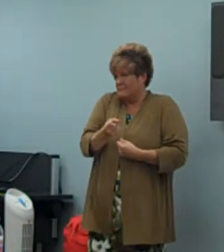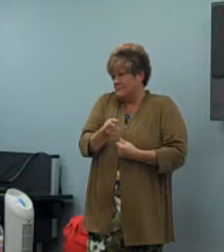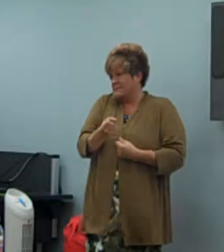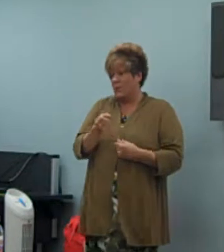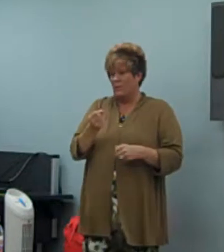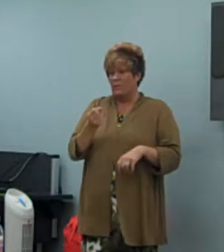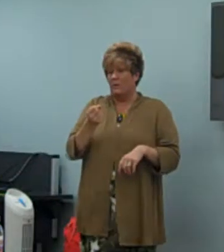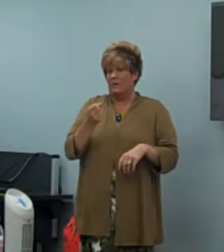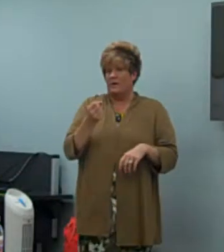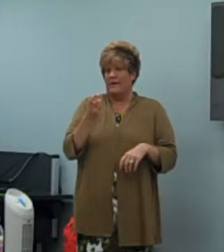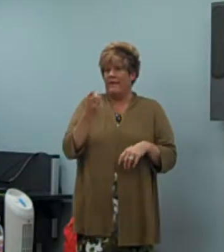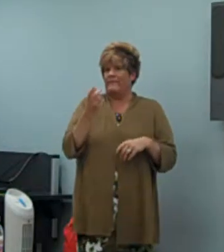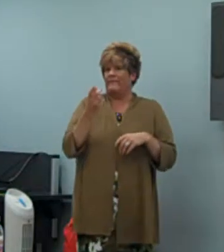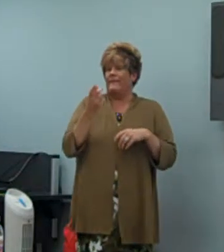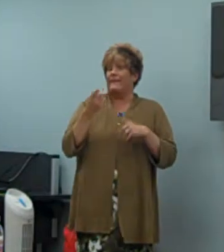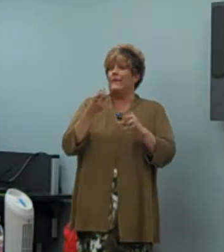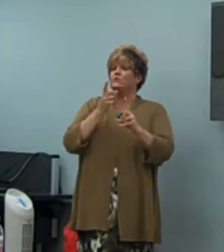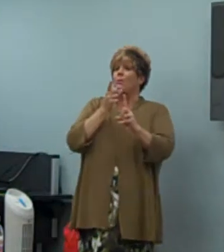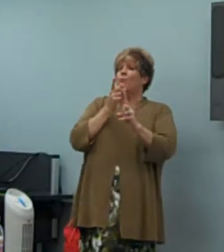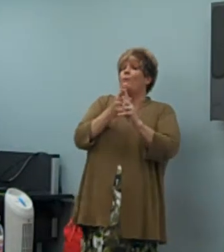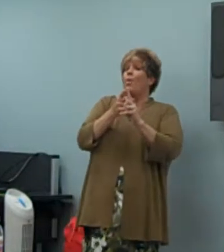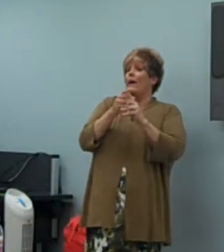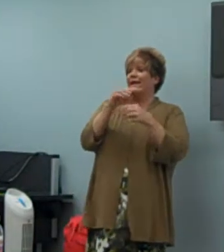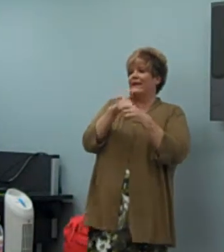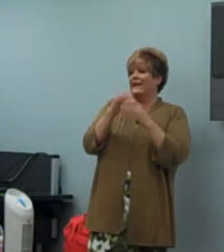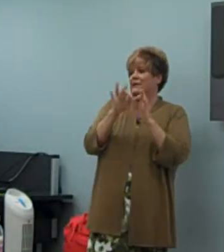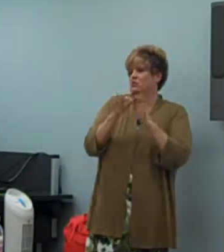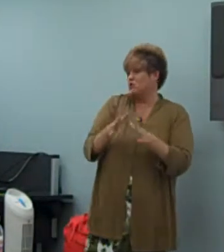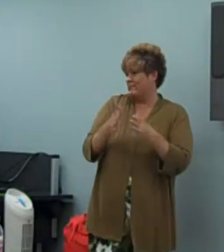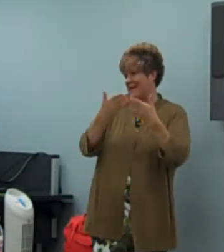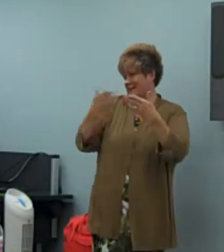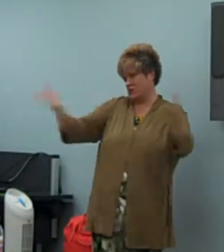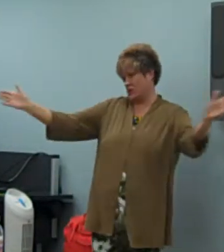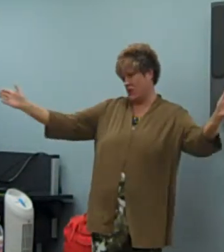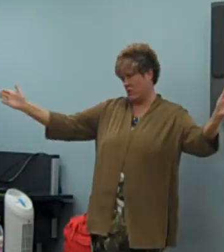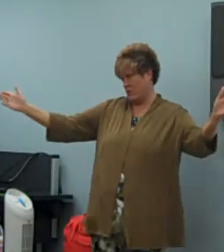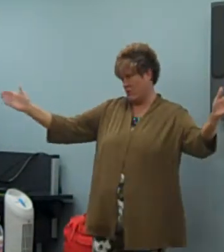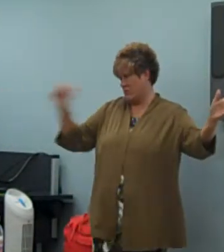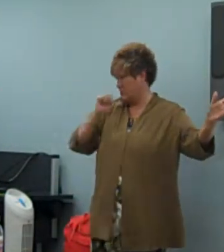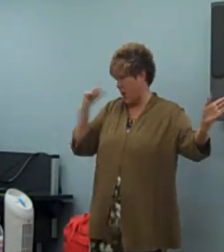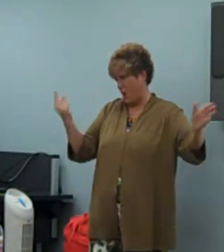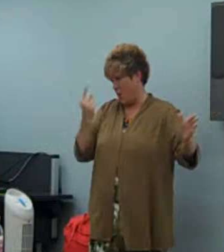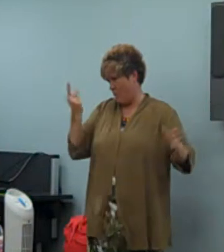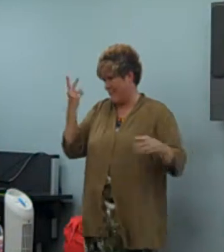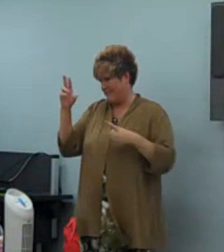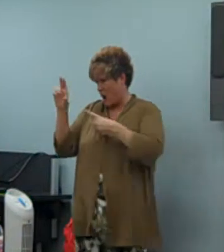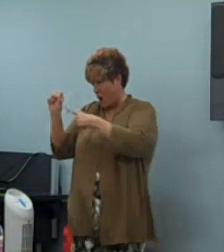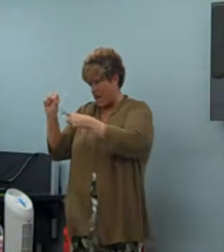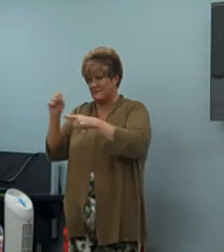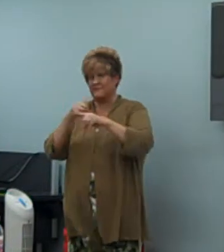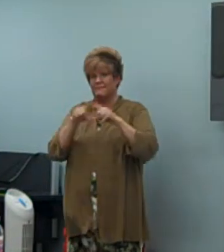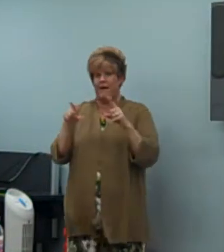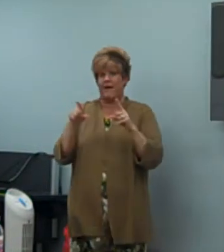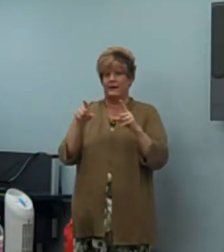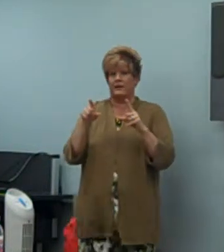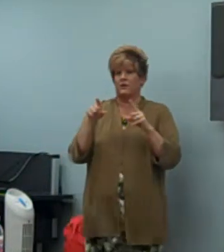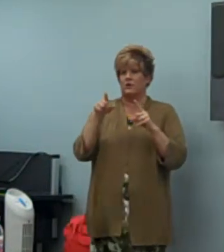start to build trust in that relationship with the interpreter. It's not always